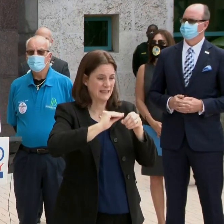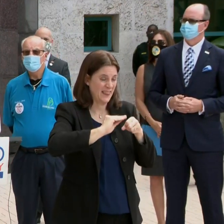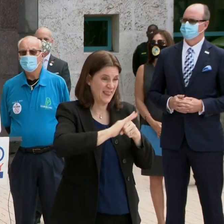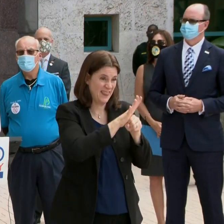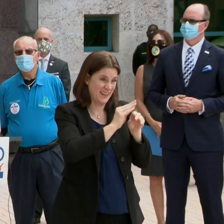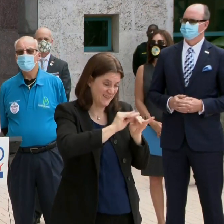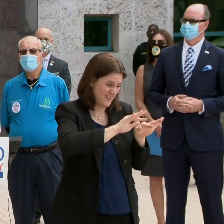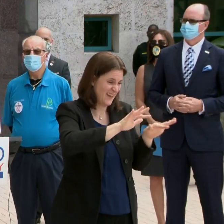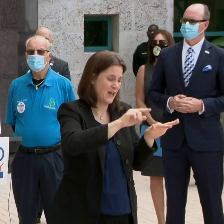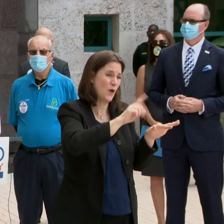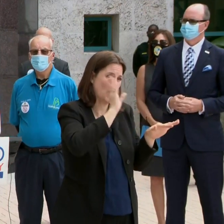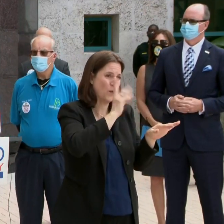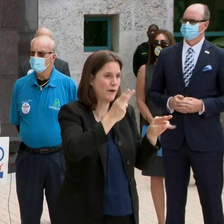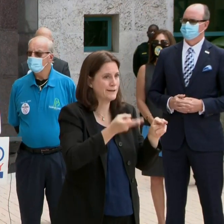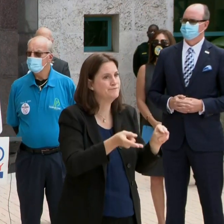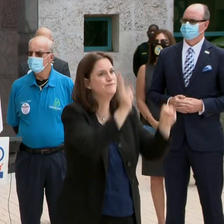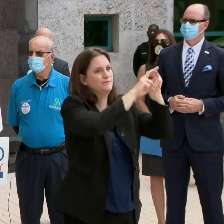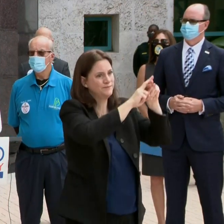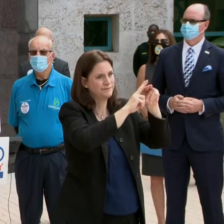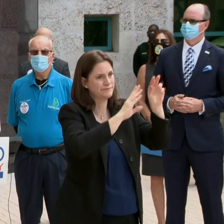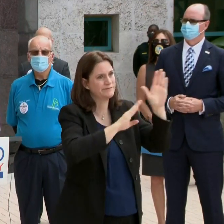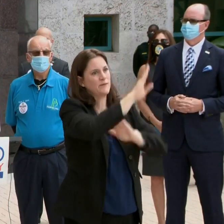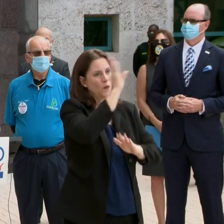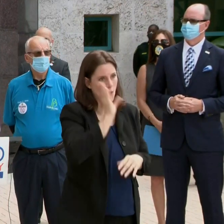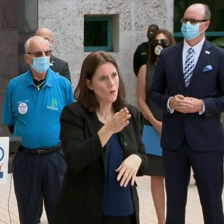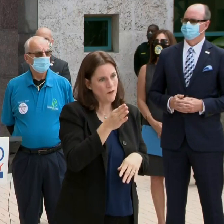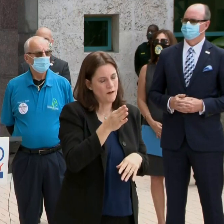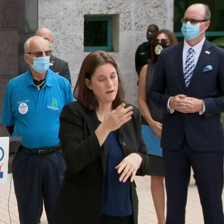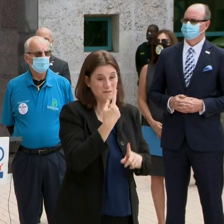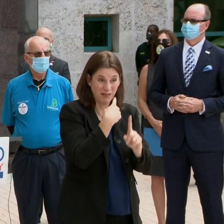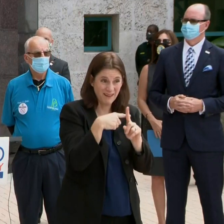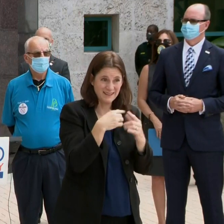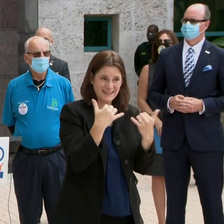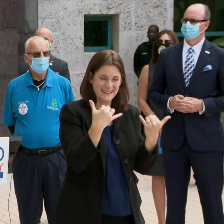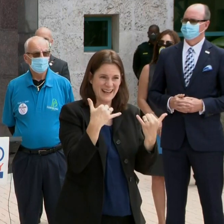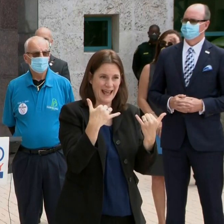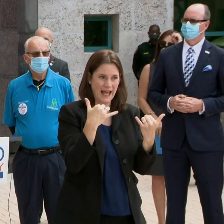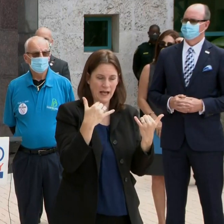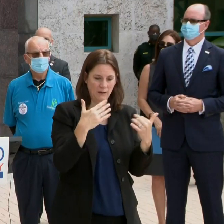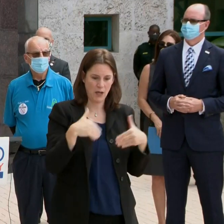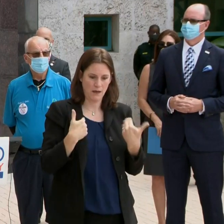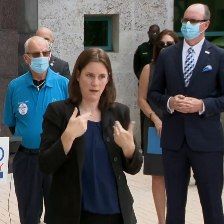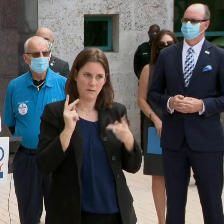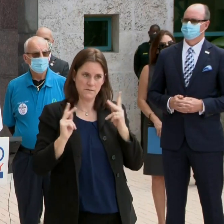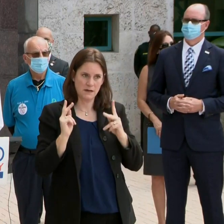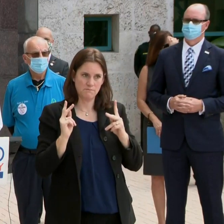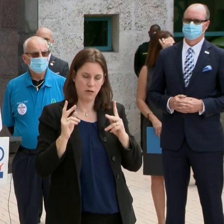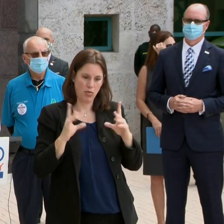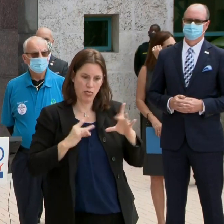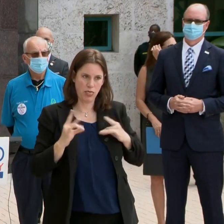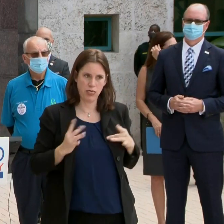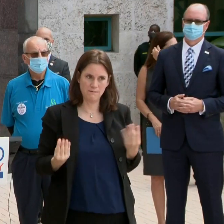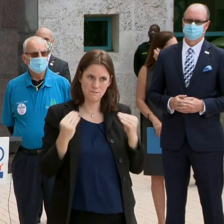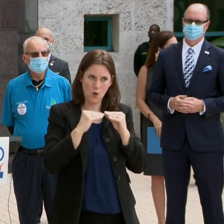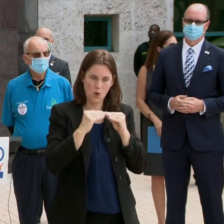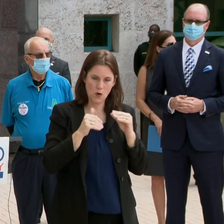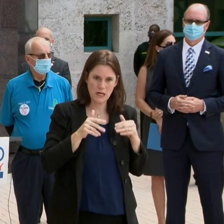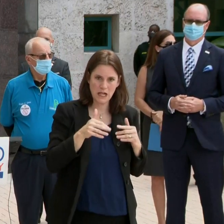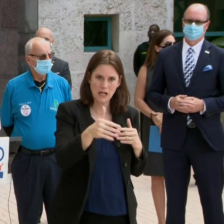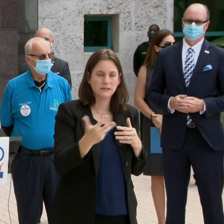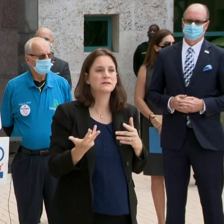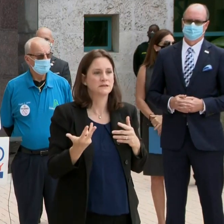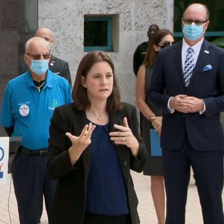would spike. And unfortunately, we've also seen that the ages are trending much lower. And clearly, as folks that are going out,